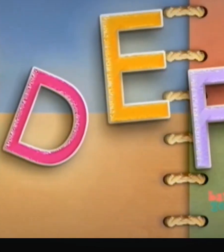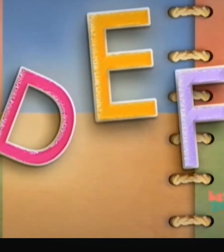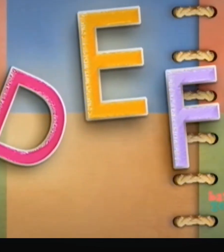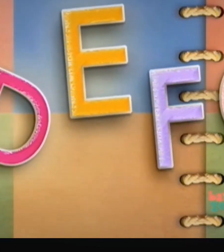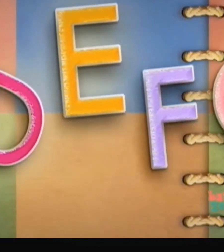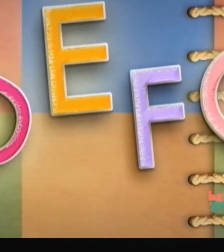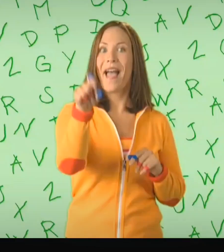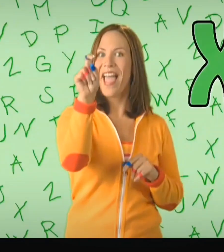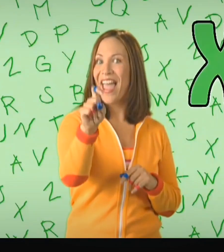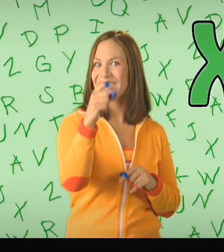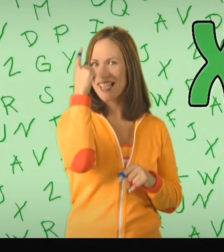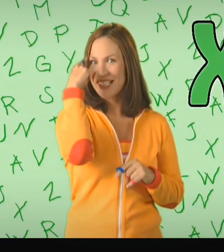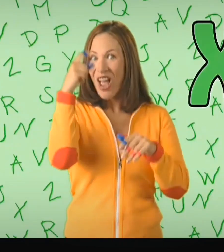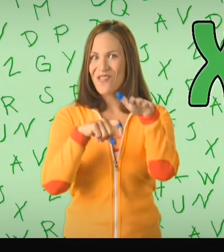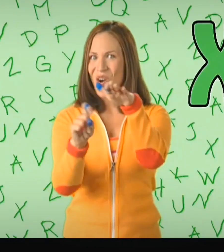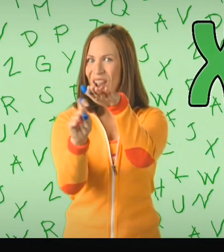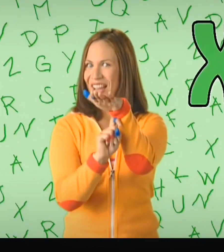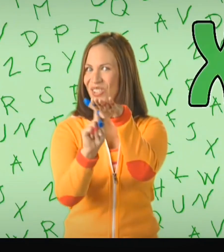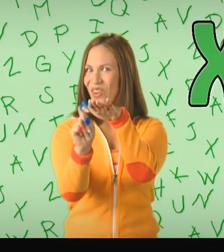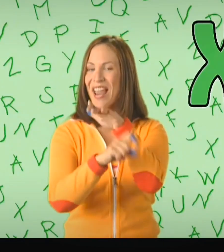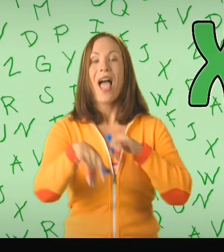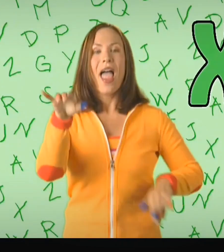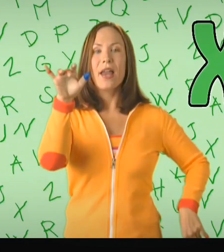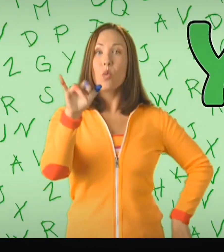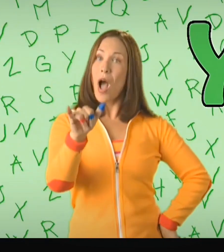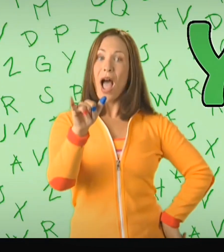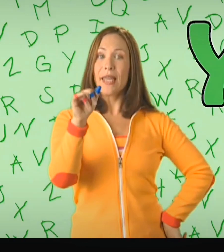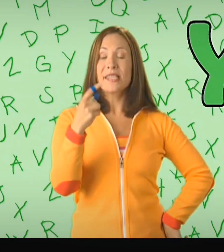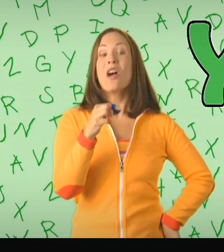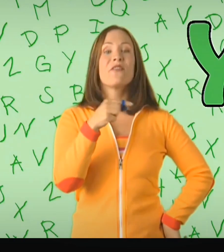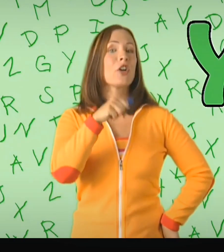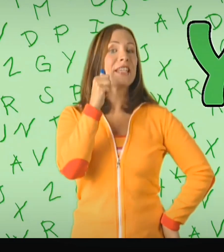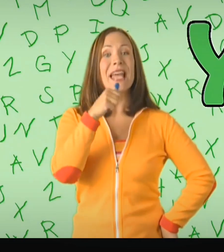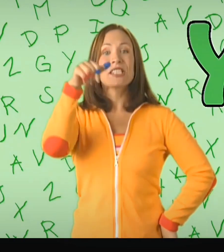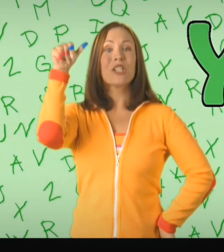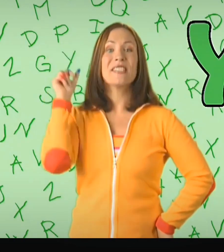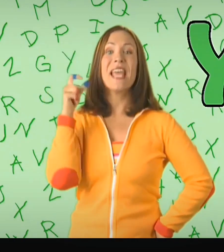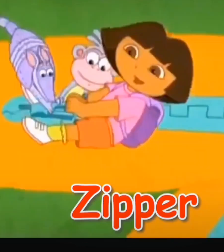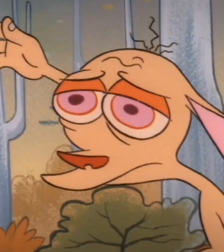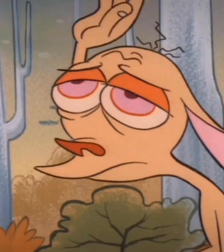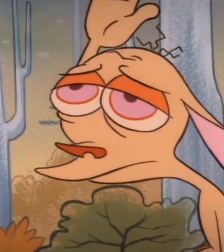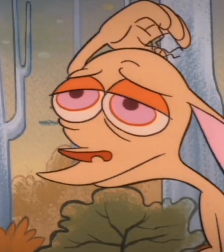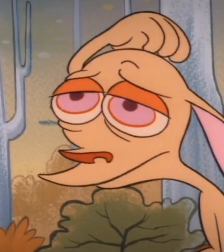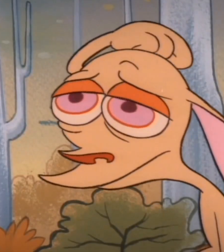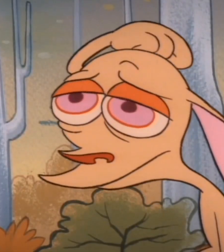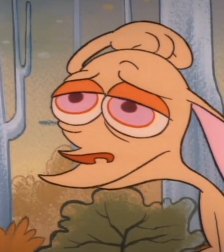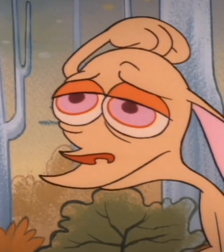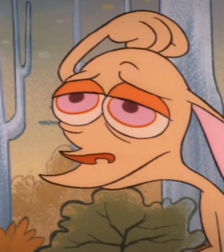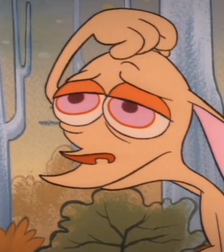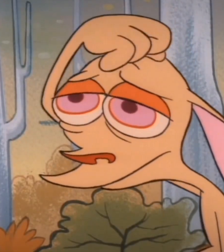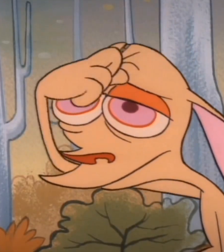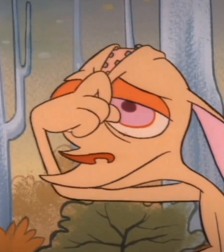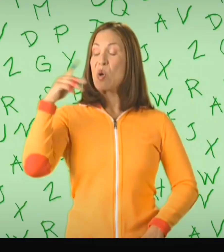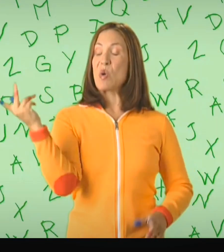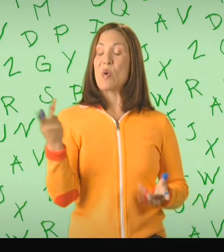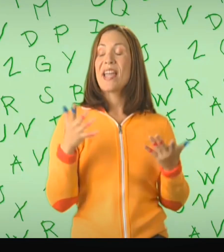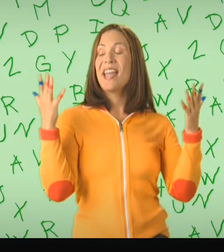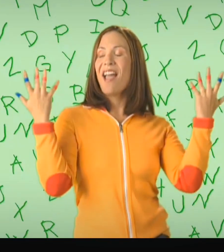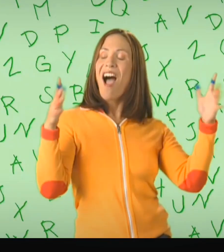X is for X-Ray and Y is for Yesterday Z is for Zipper And now we are